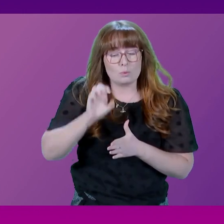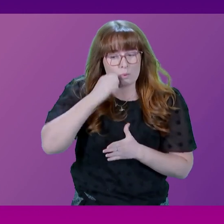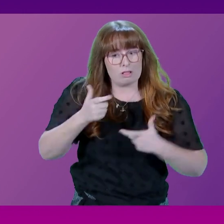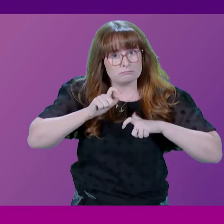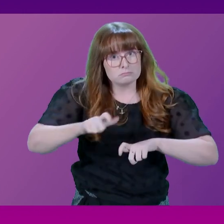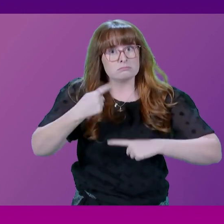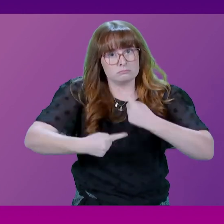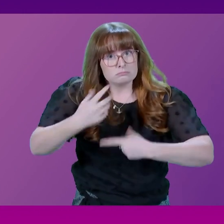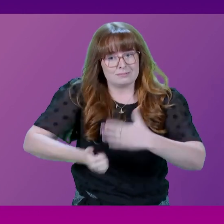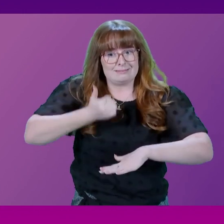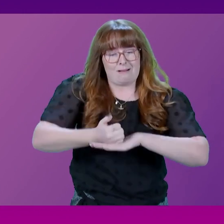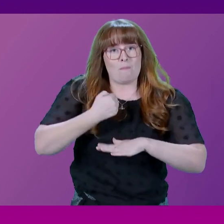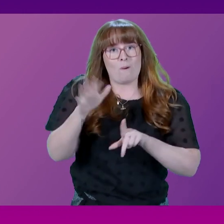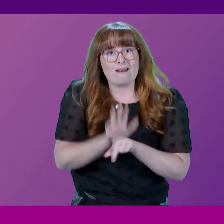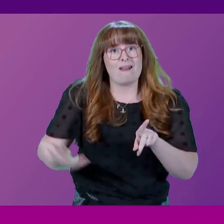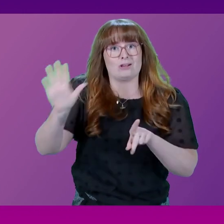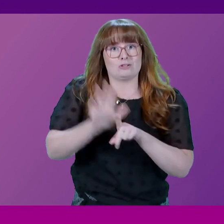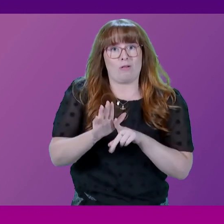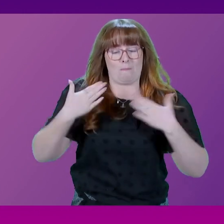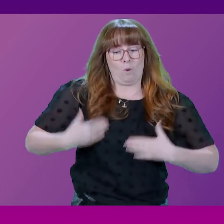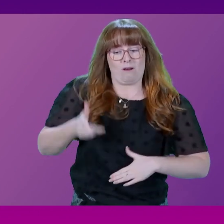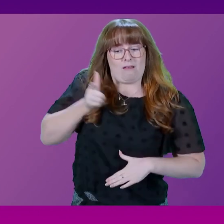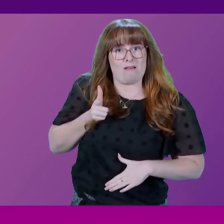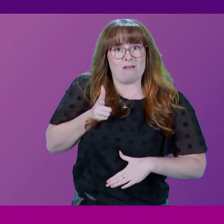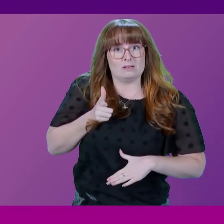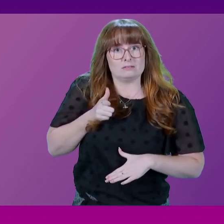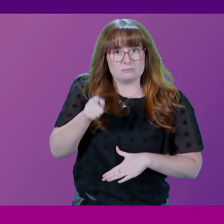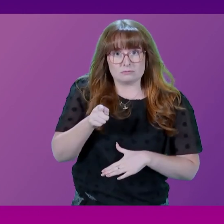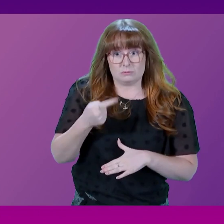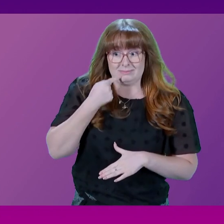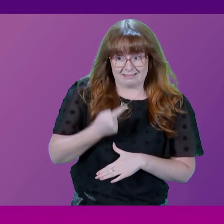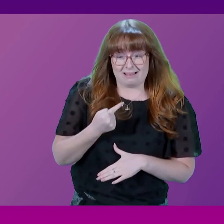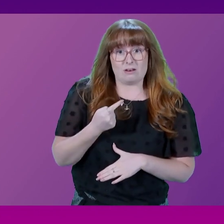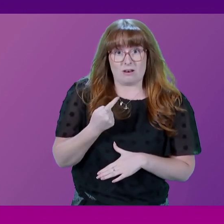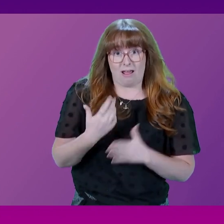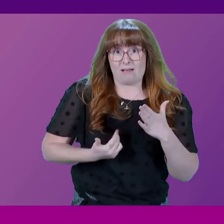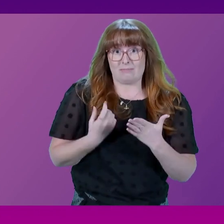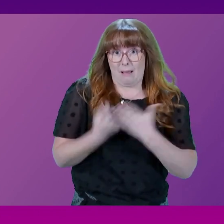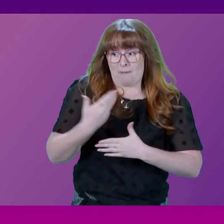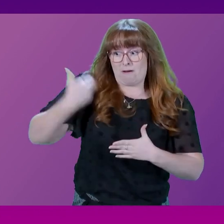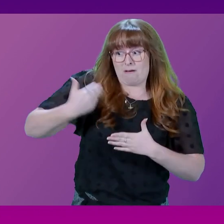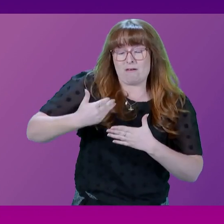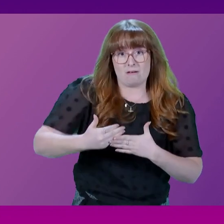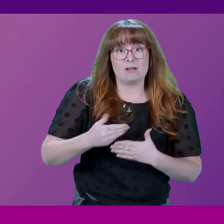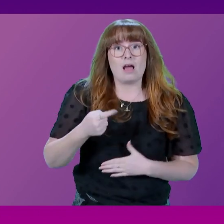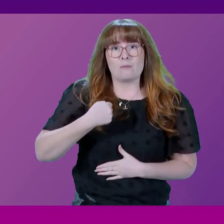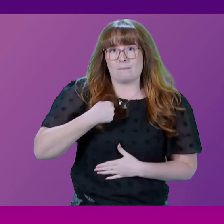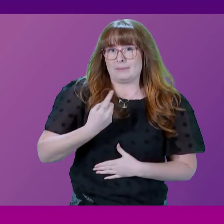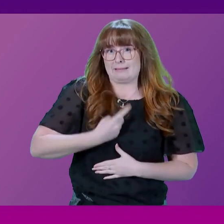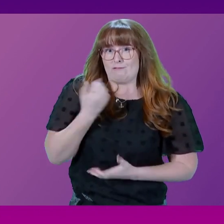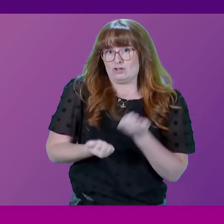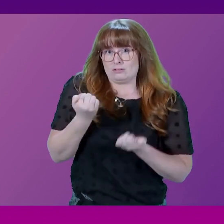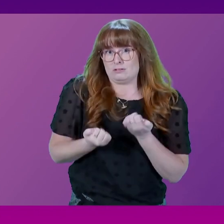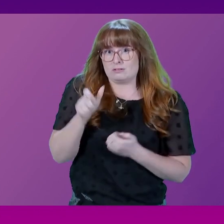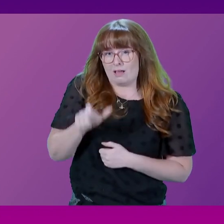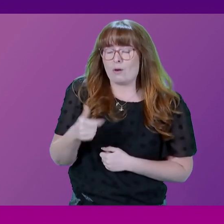roll out our national body-worn videos as outlined in previous plans. When I was Justice Secretary, of course, I ensured that